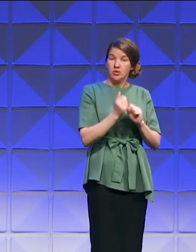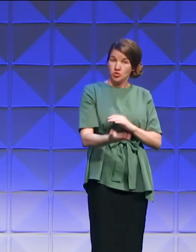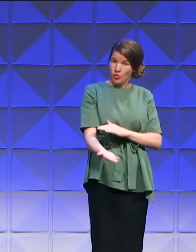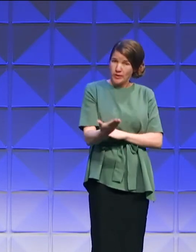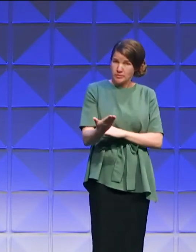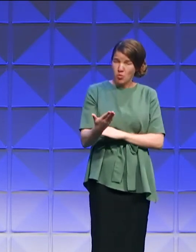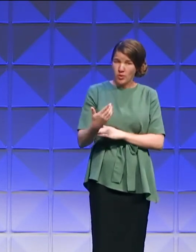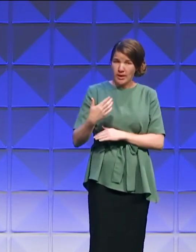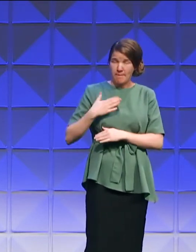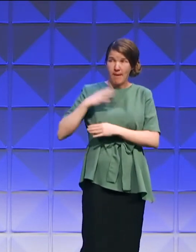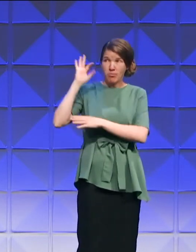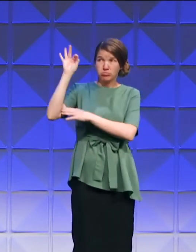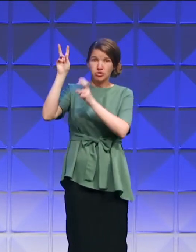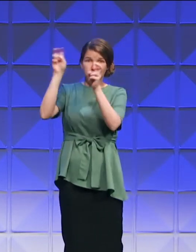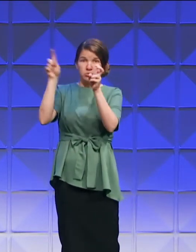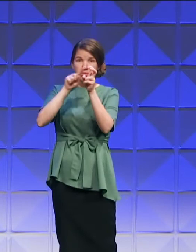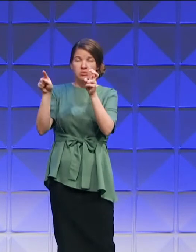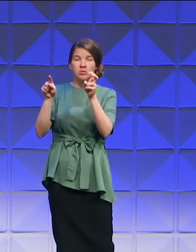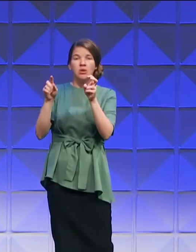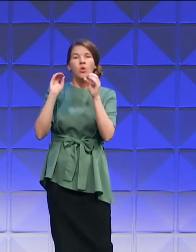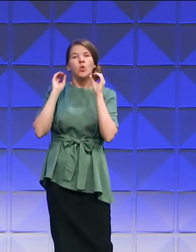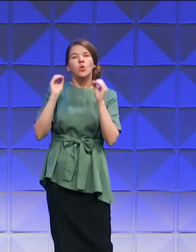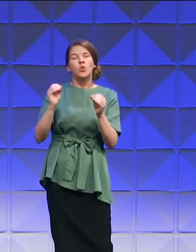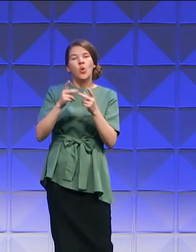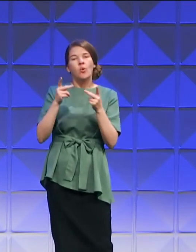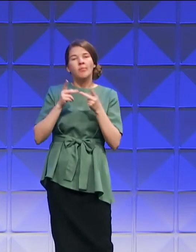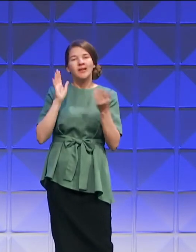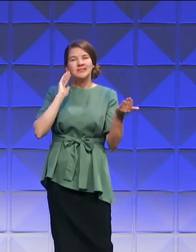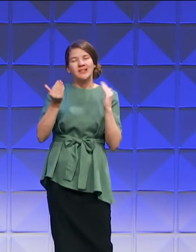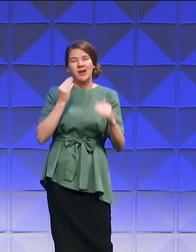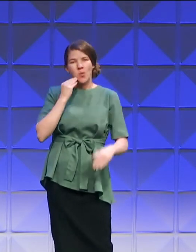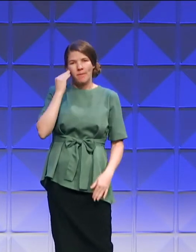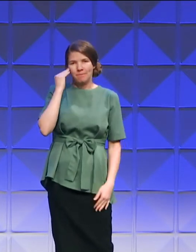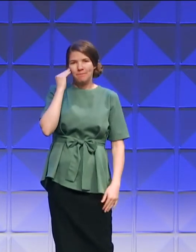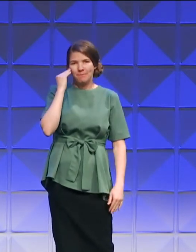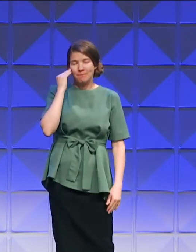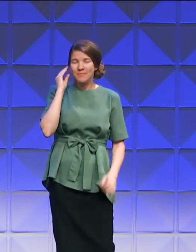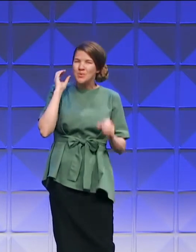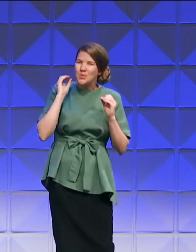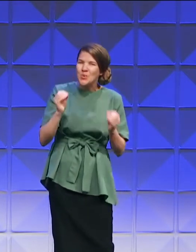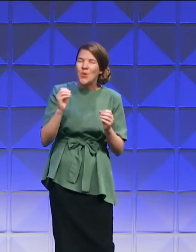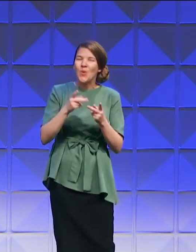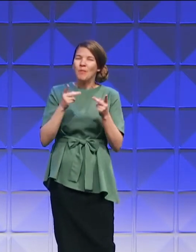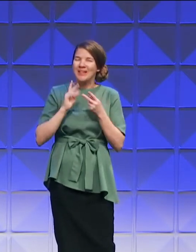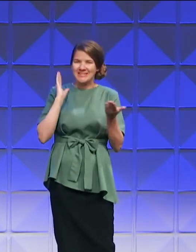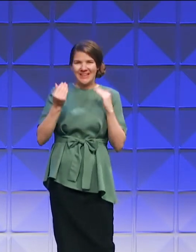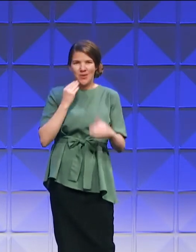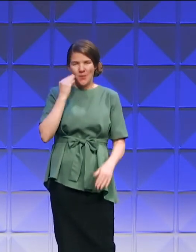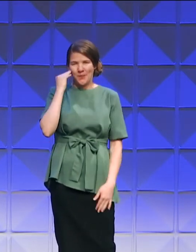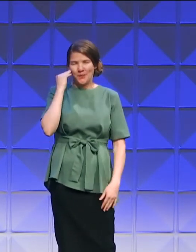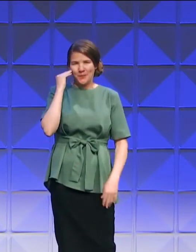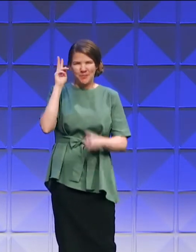is there is no place like home. No place like home.